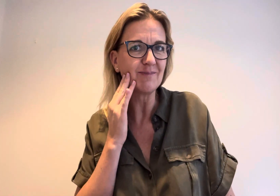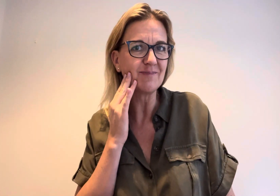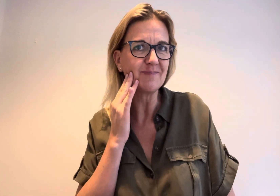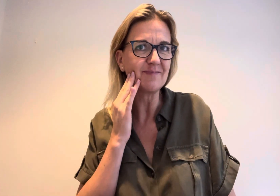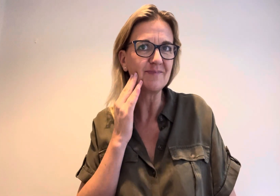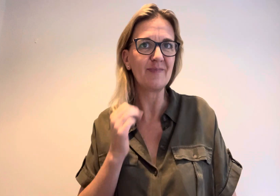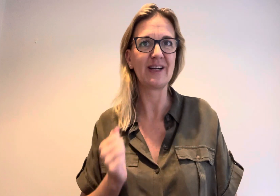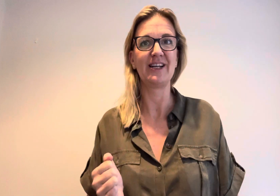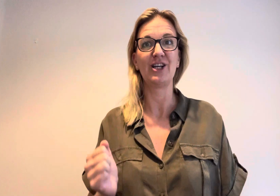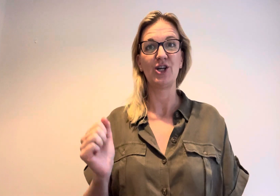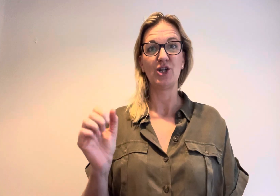Finished